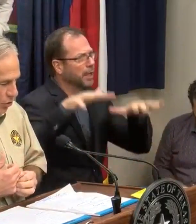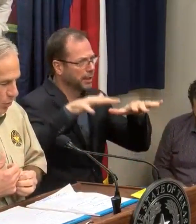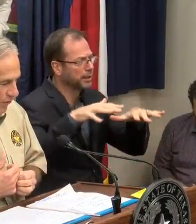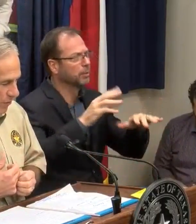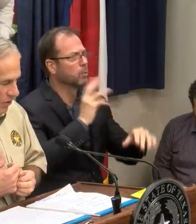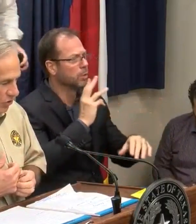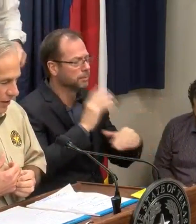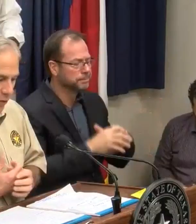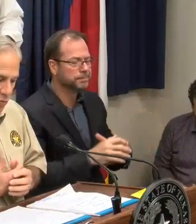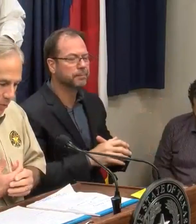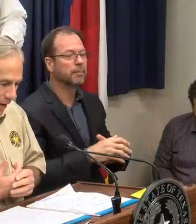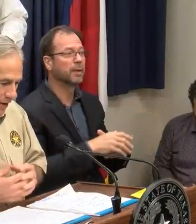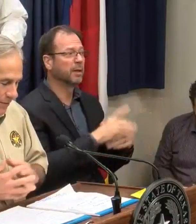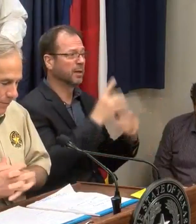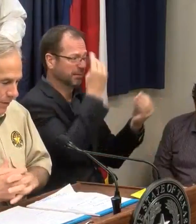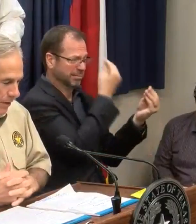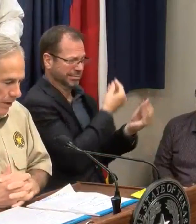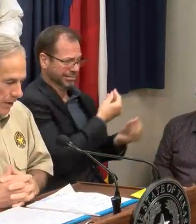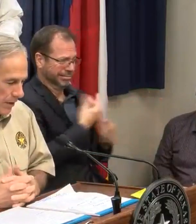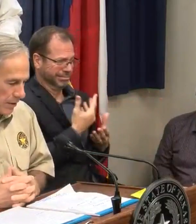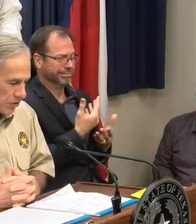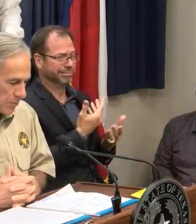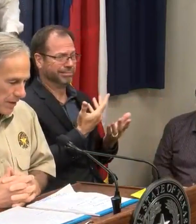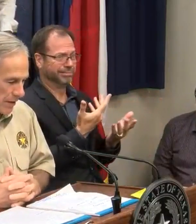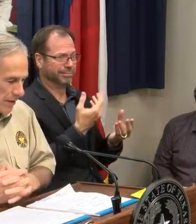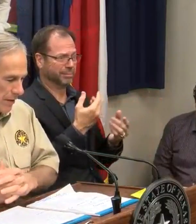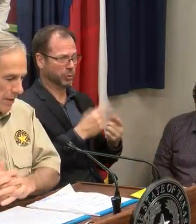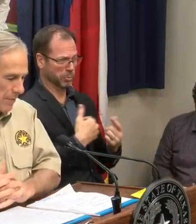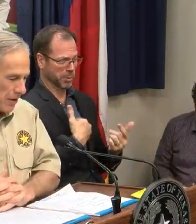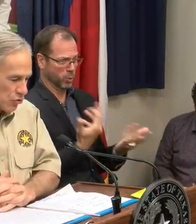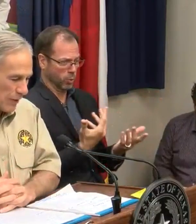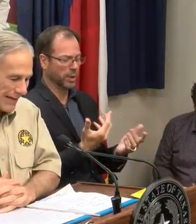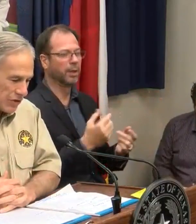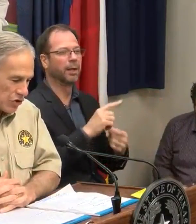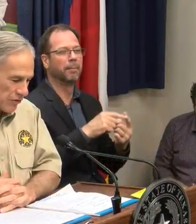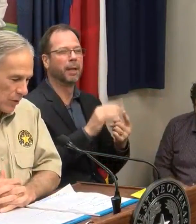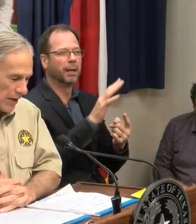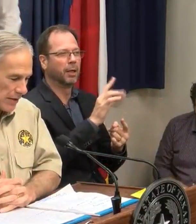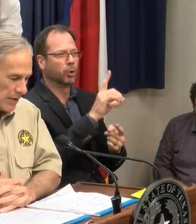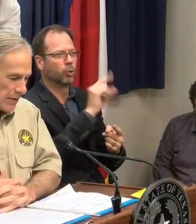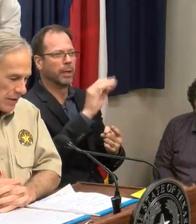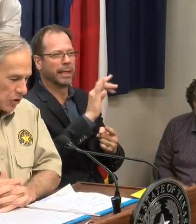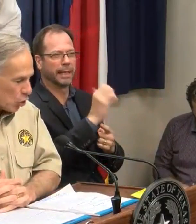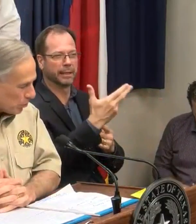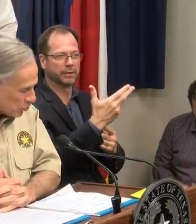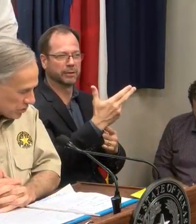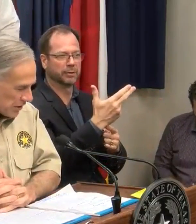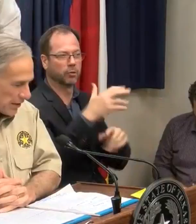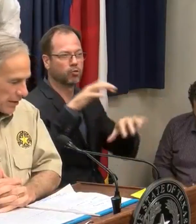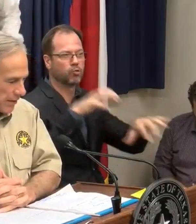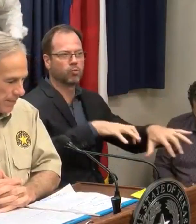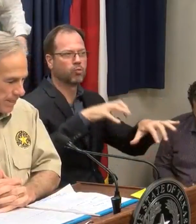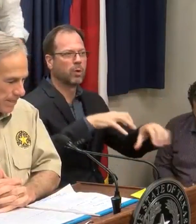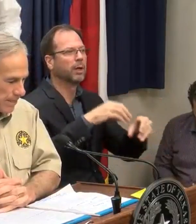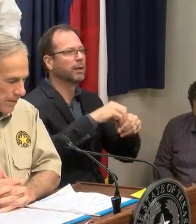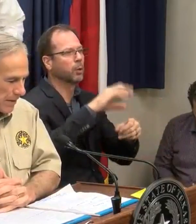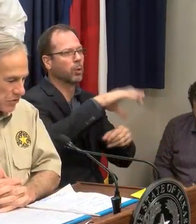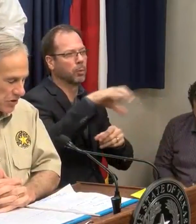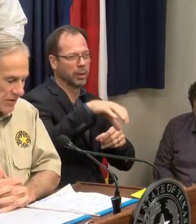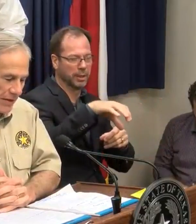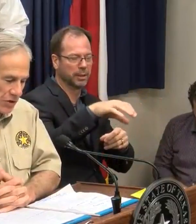According to information that I was provided, there's been about 20 inches of rain in the Corpus Christi area,